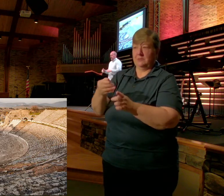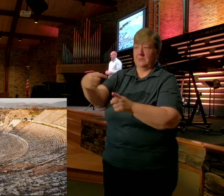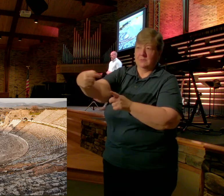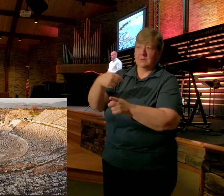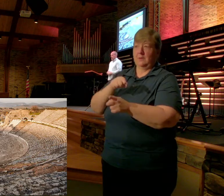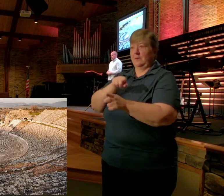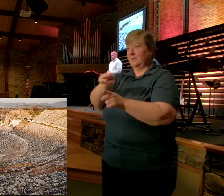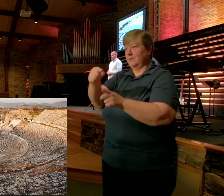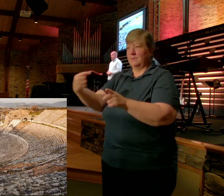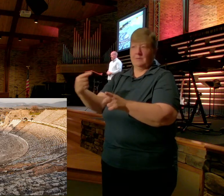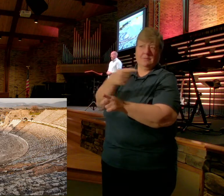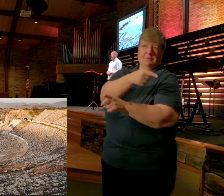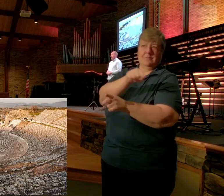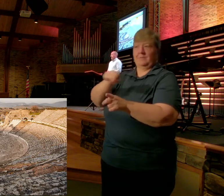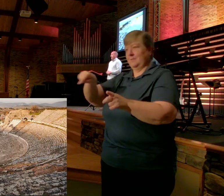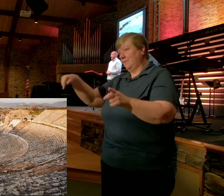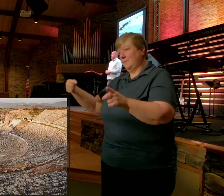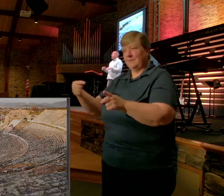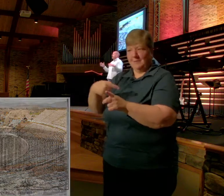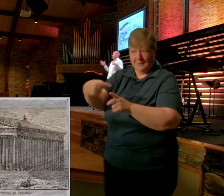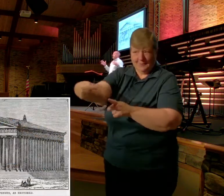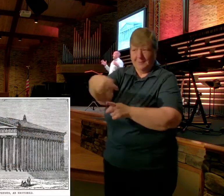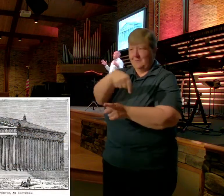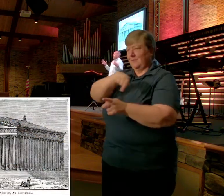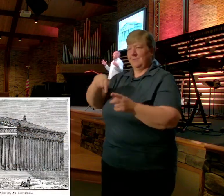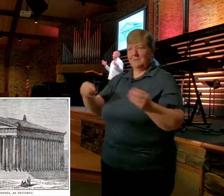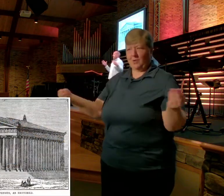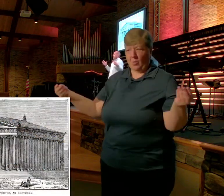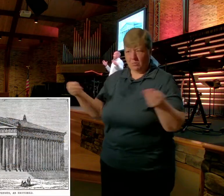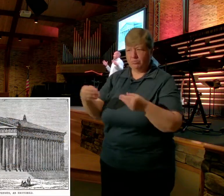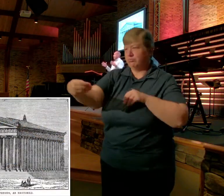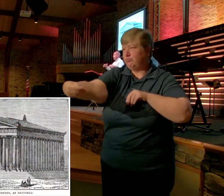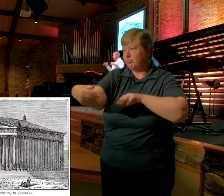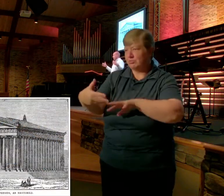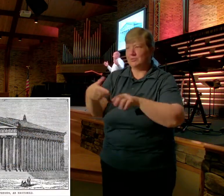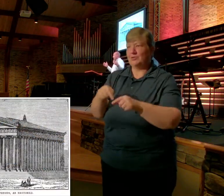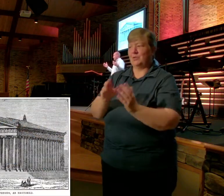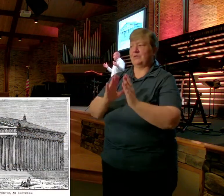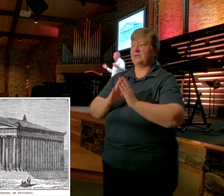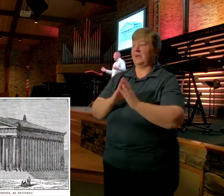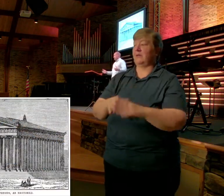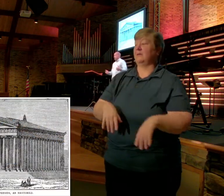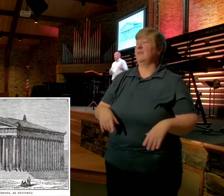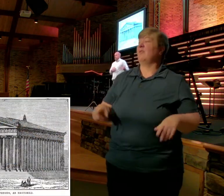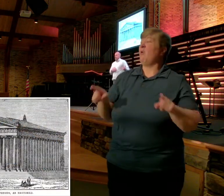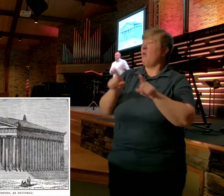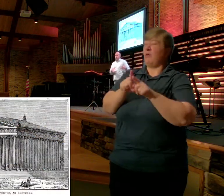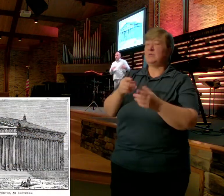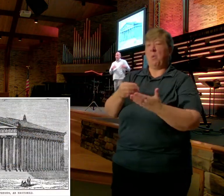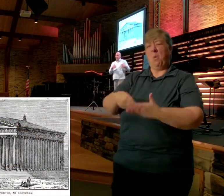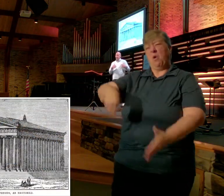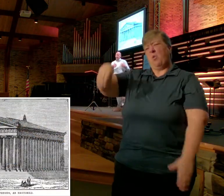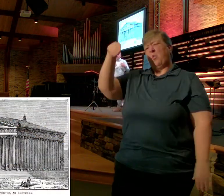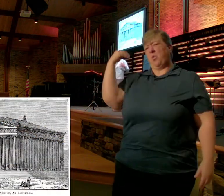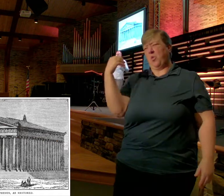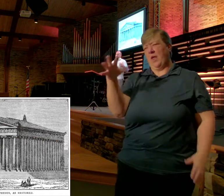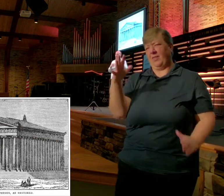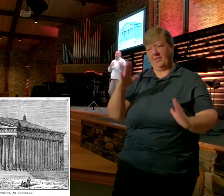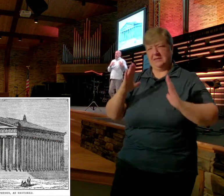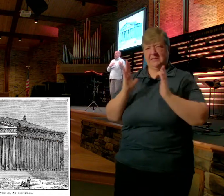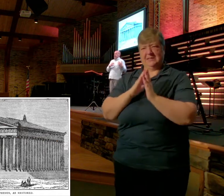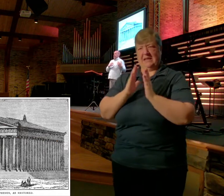To this city Also it was one of the wealthiest cities You see here a rendition